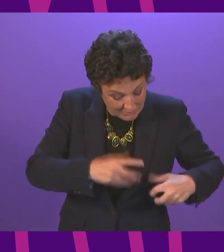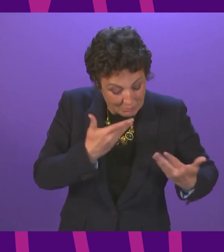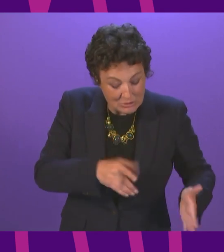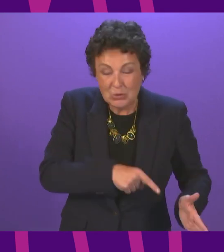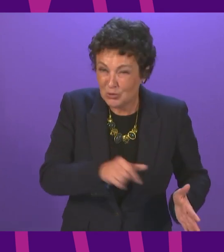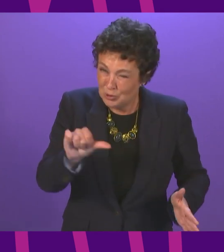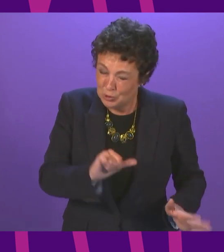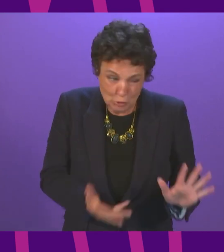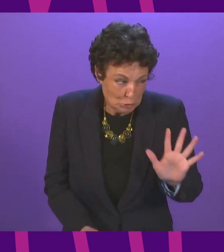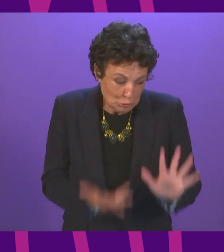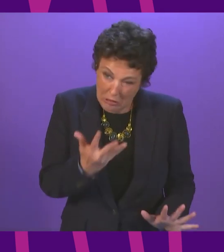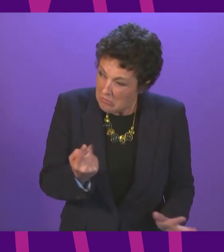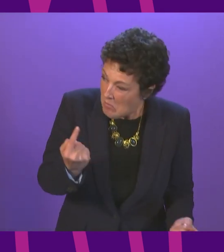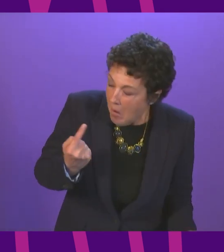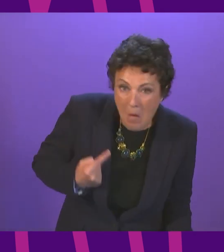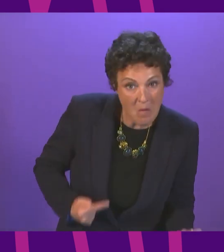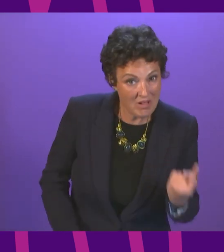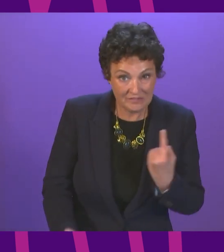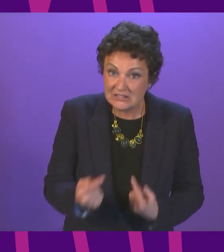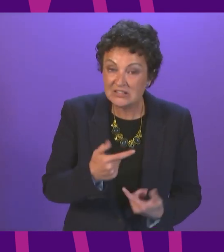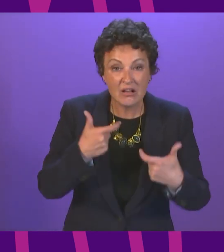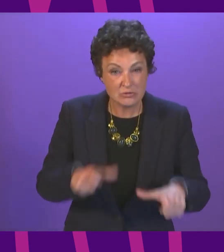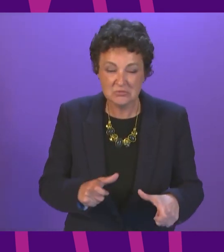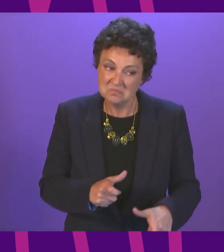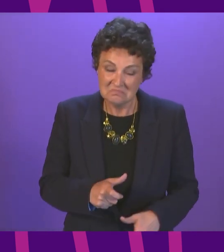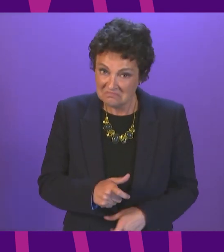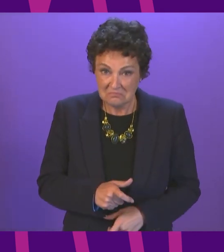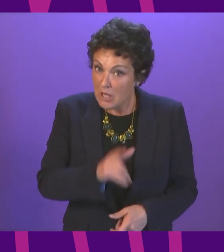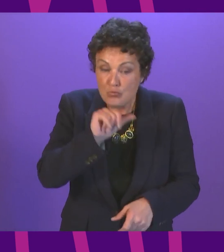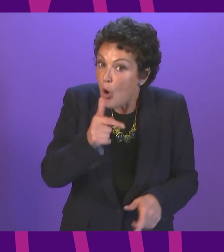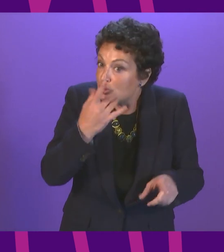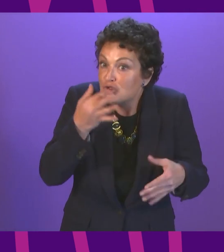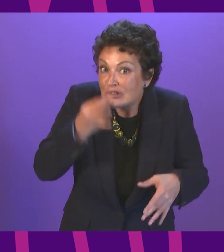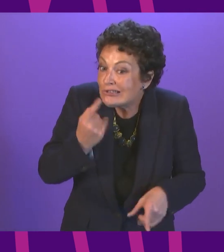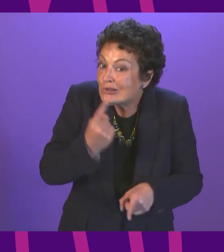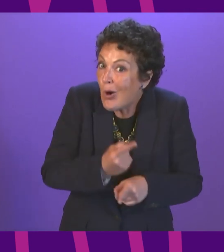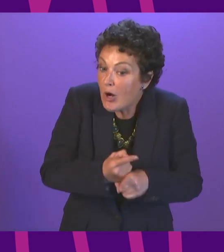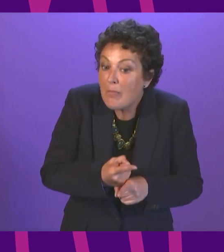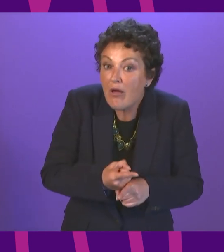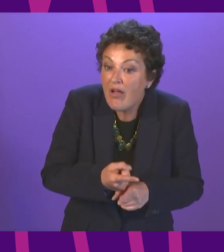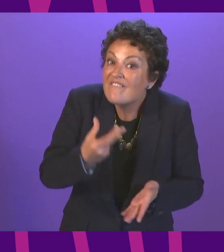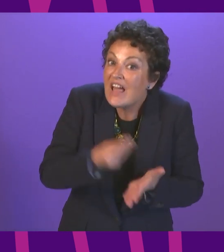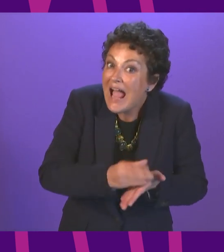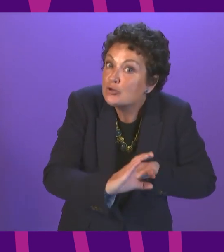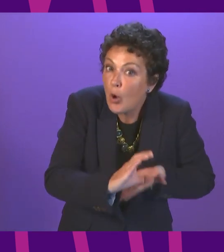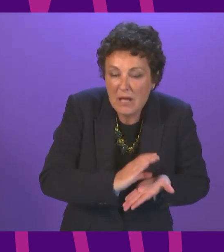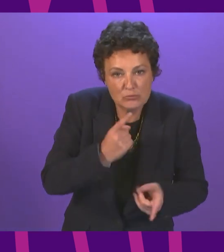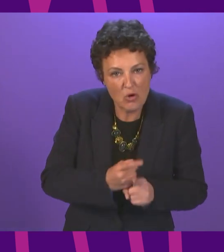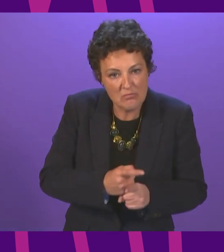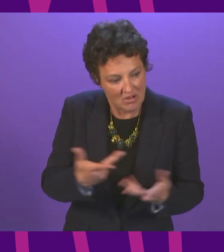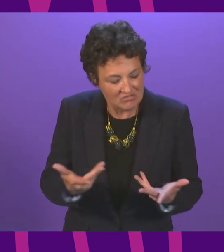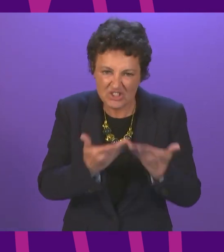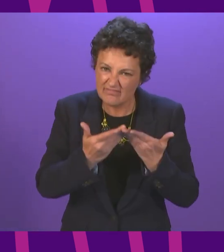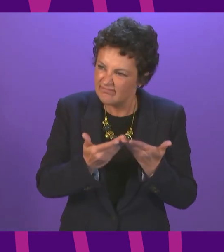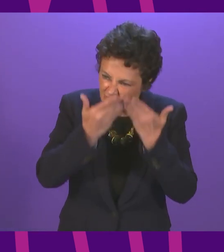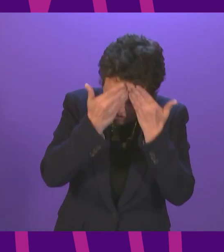should shame all of us as a country and the redress not just in a financial sense but in a wider sense that we owe to people is a really